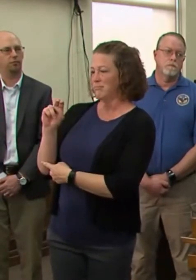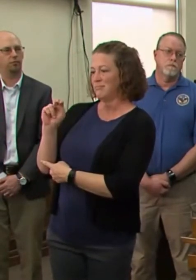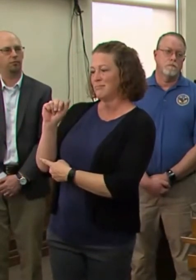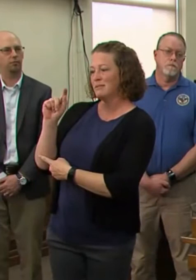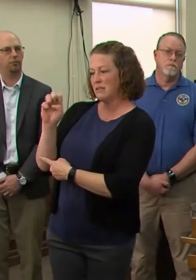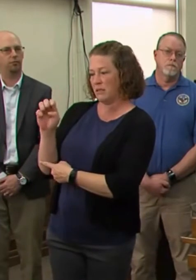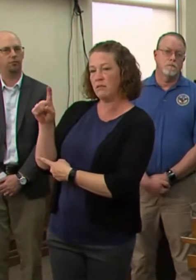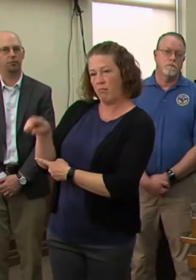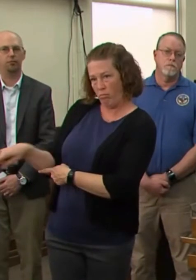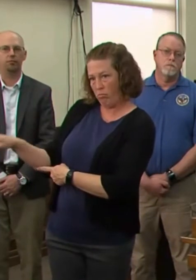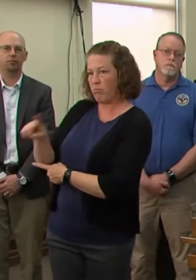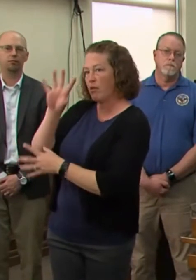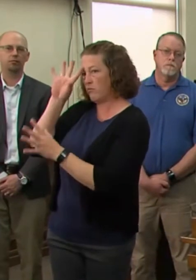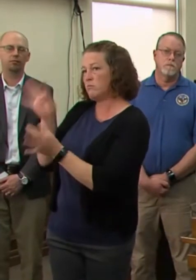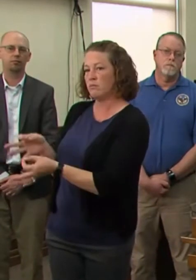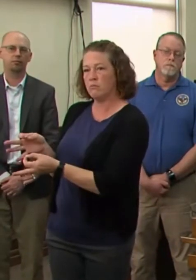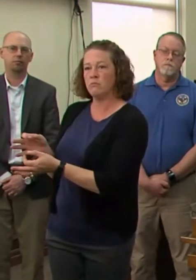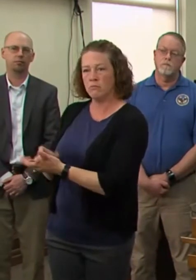and the Minority Leader of the House.